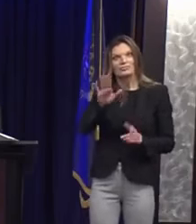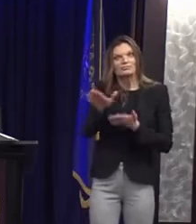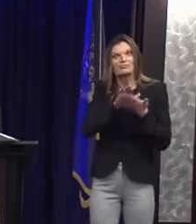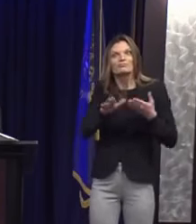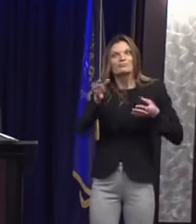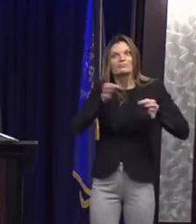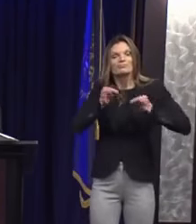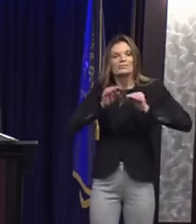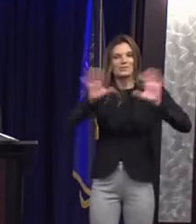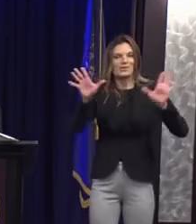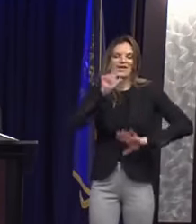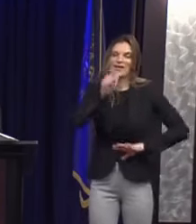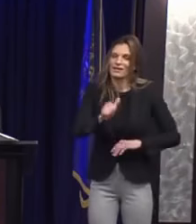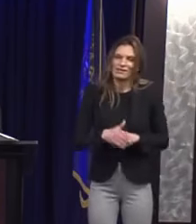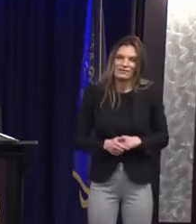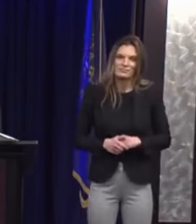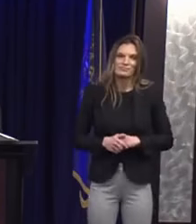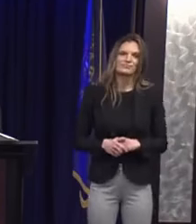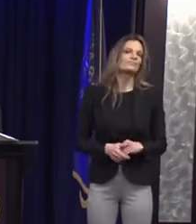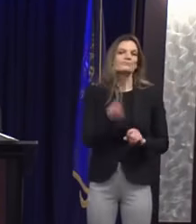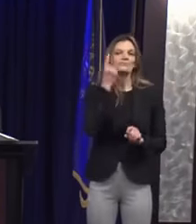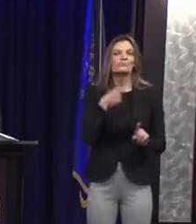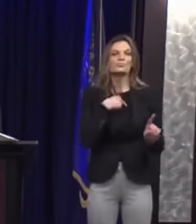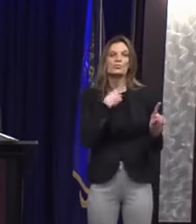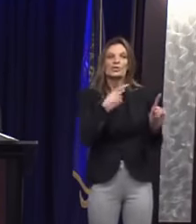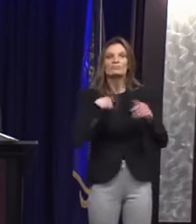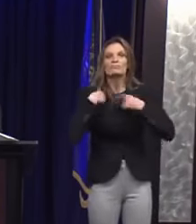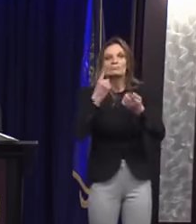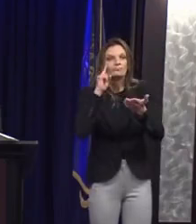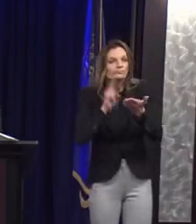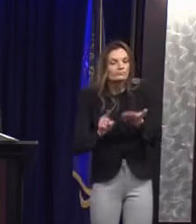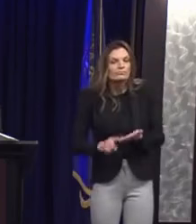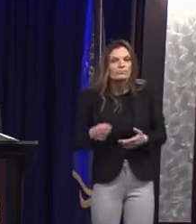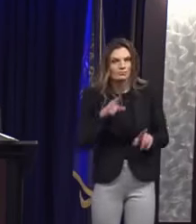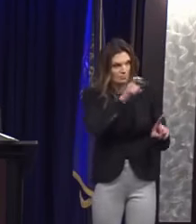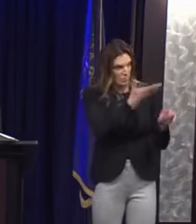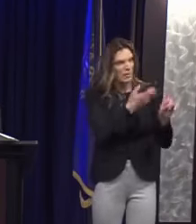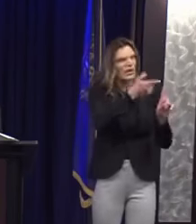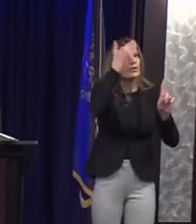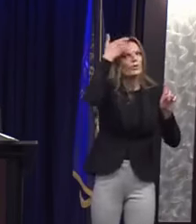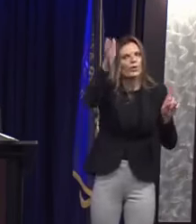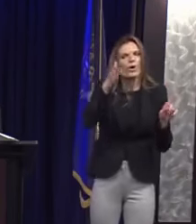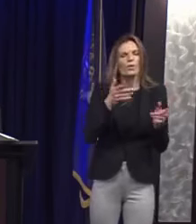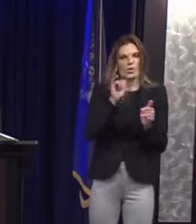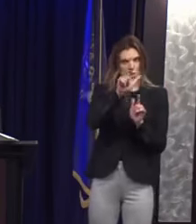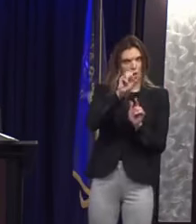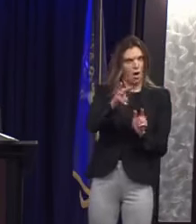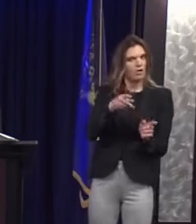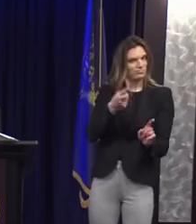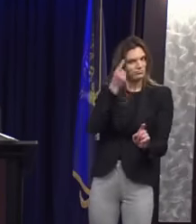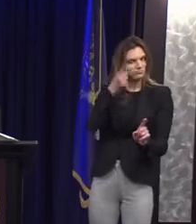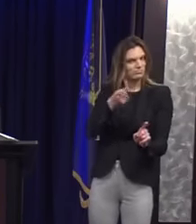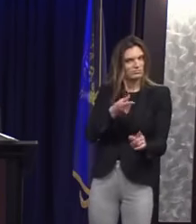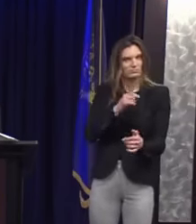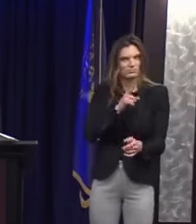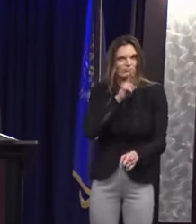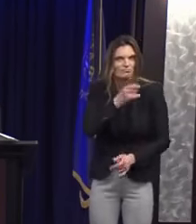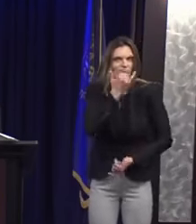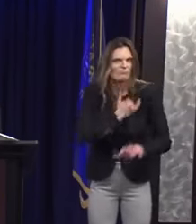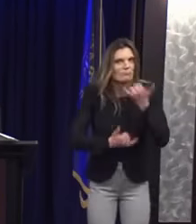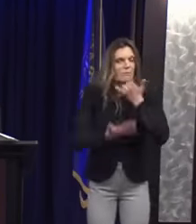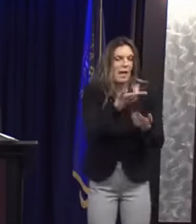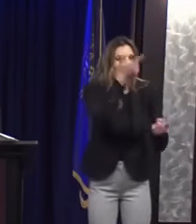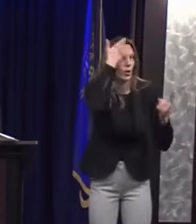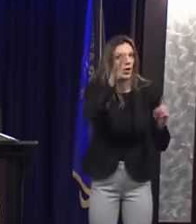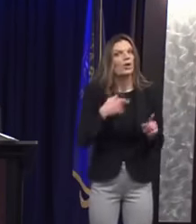investigation established that he is fully aware of the requirements of the law and yet seems to relish finding ways to